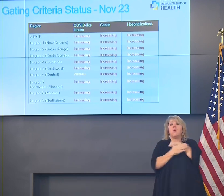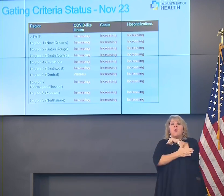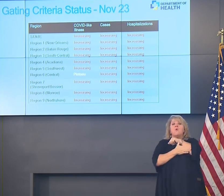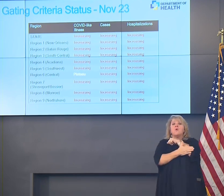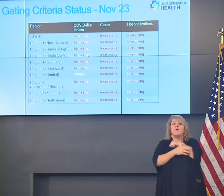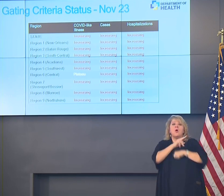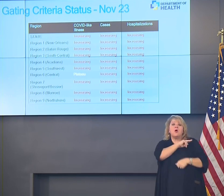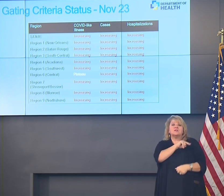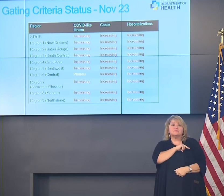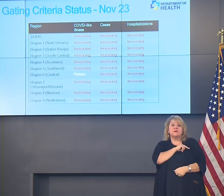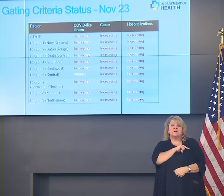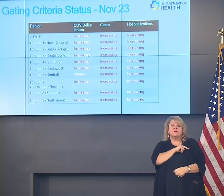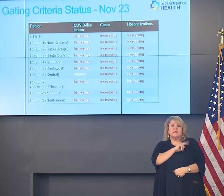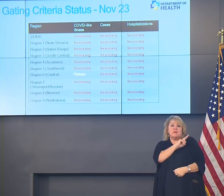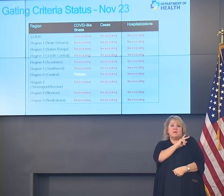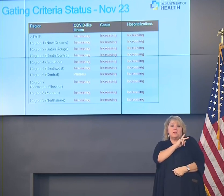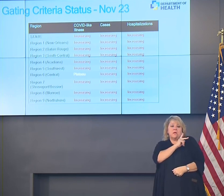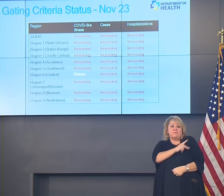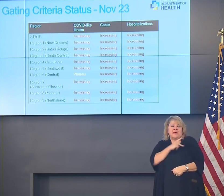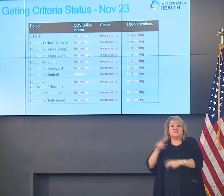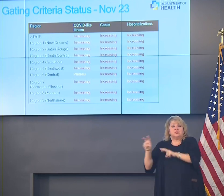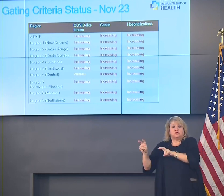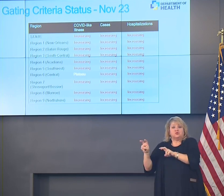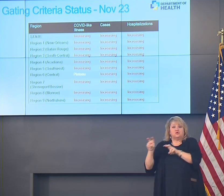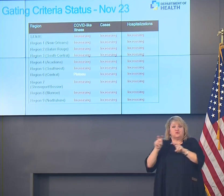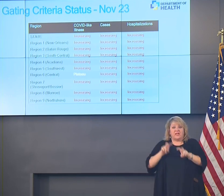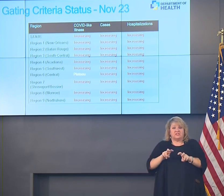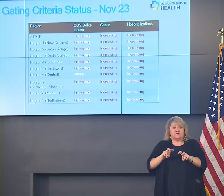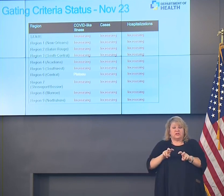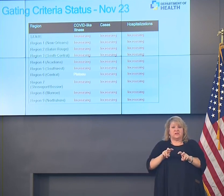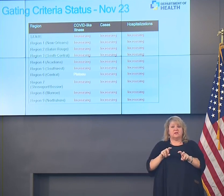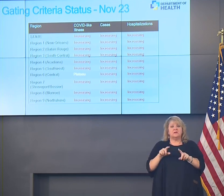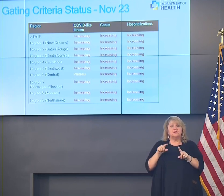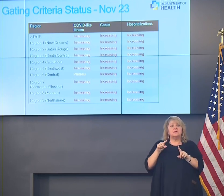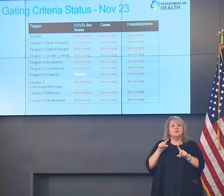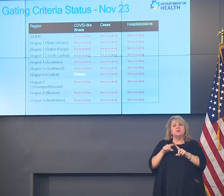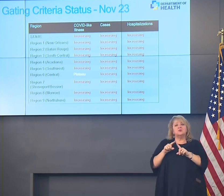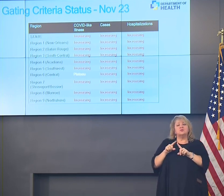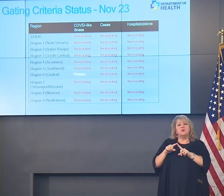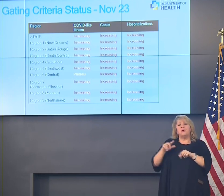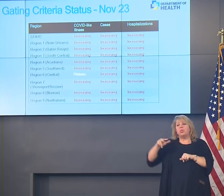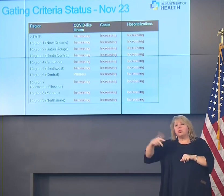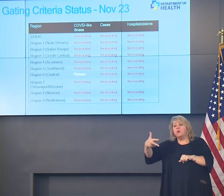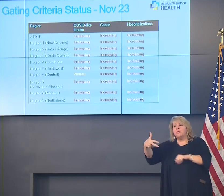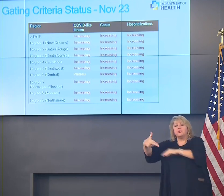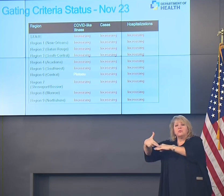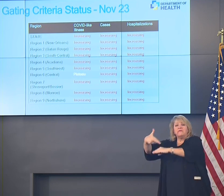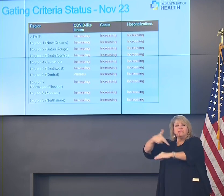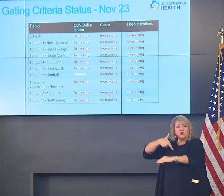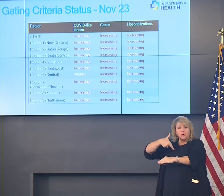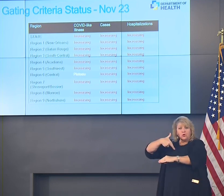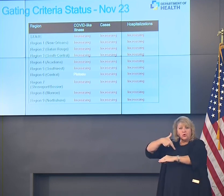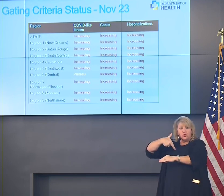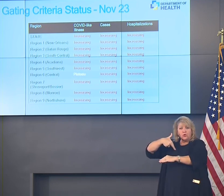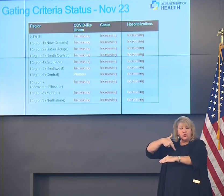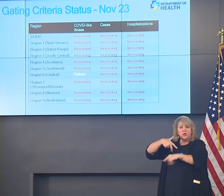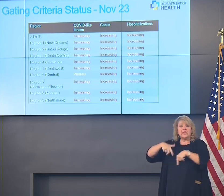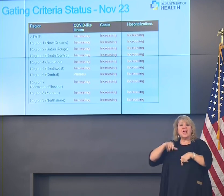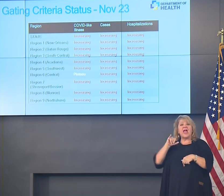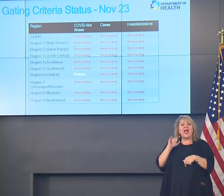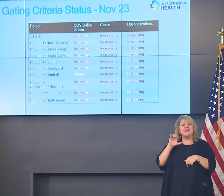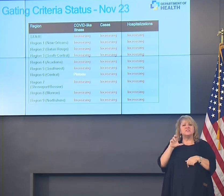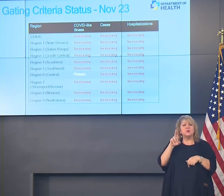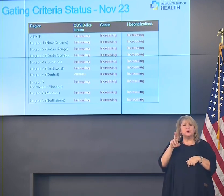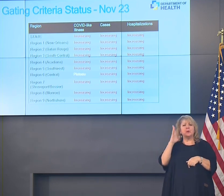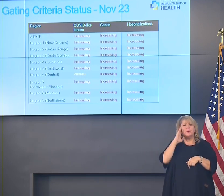transferring in patients to tertiary referral centers. So not every ICU bed is created equally.